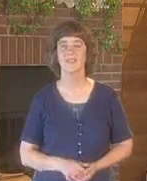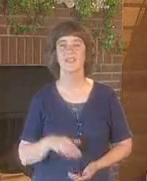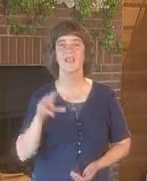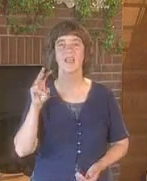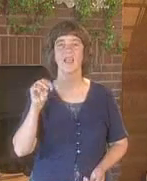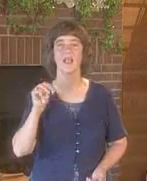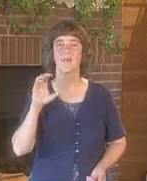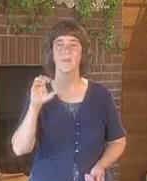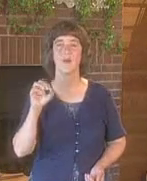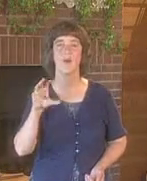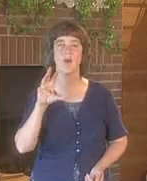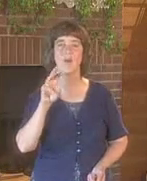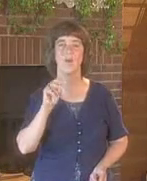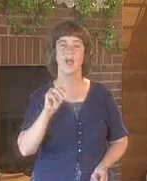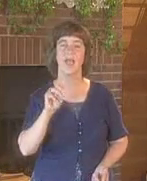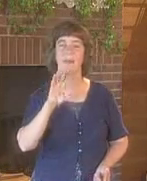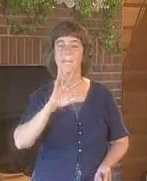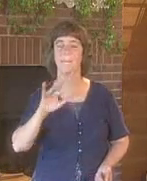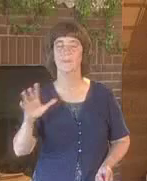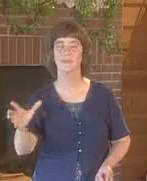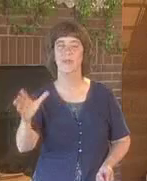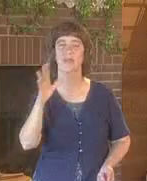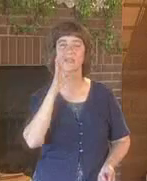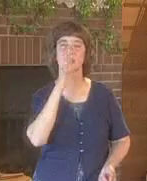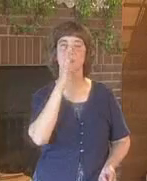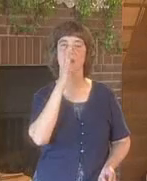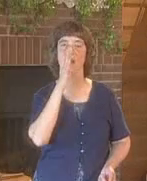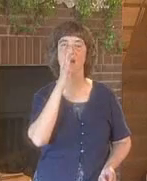M-O-M spells mom,